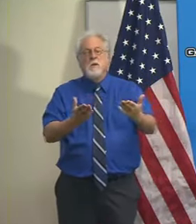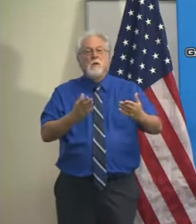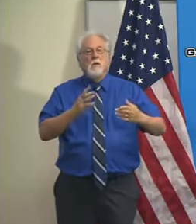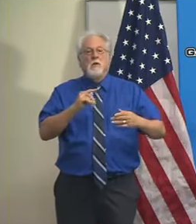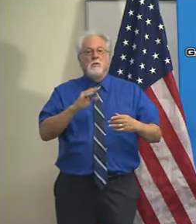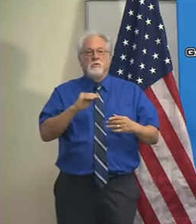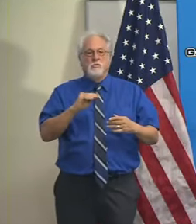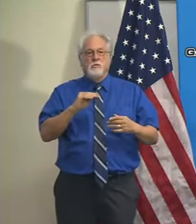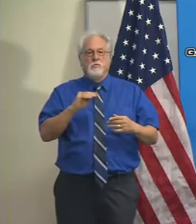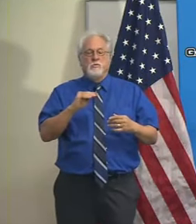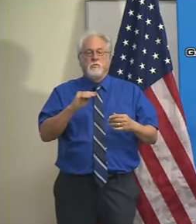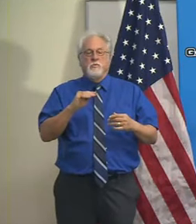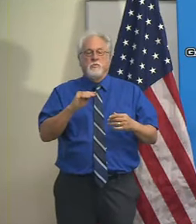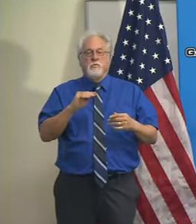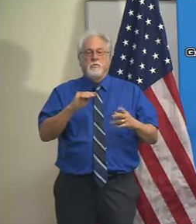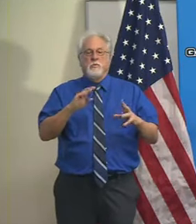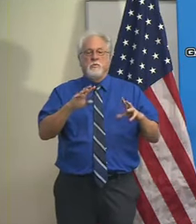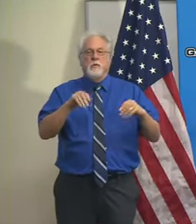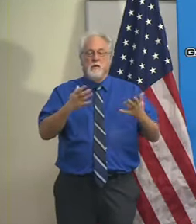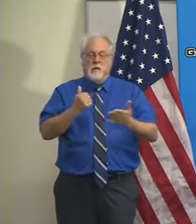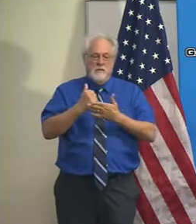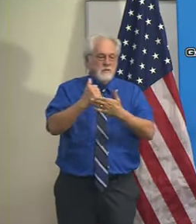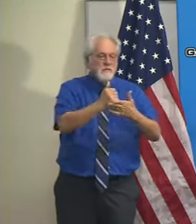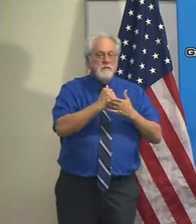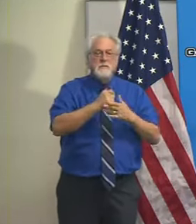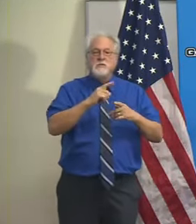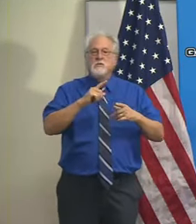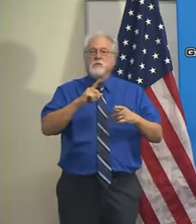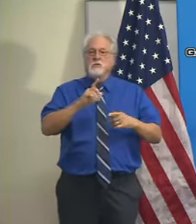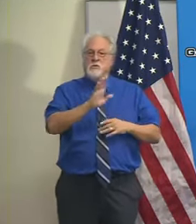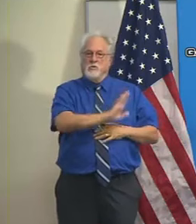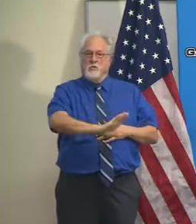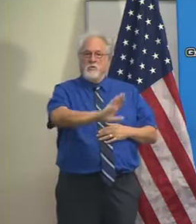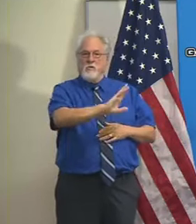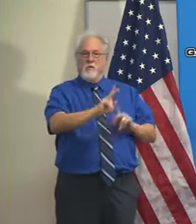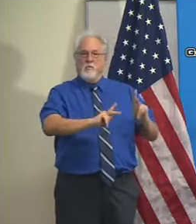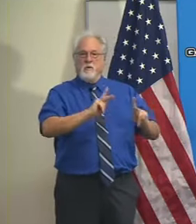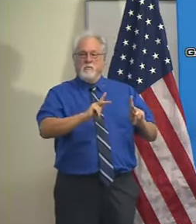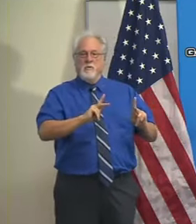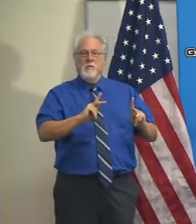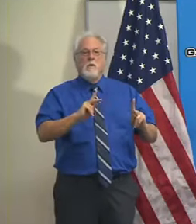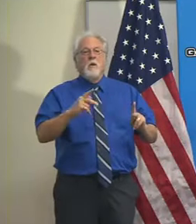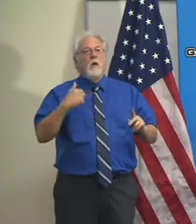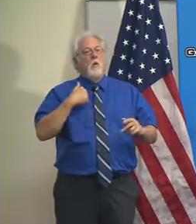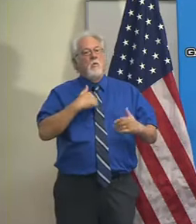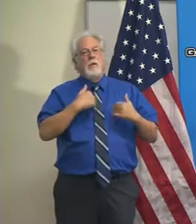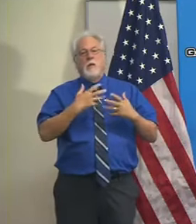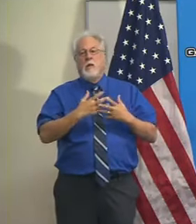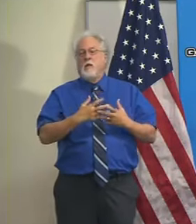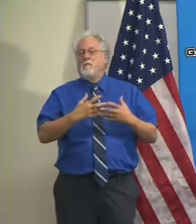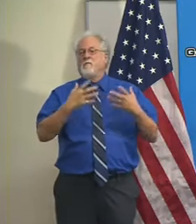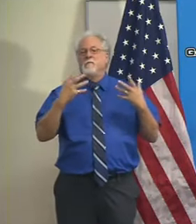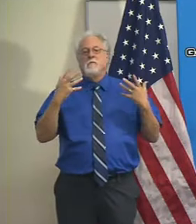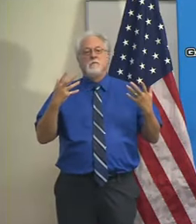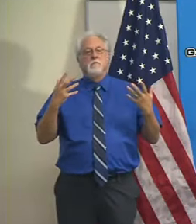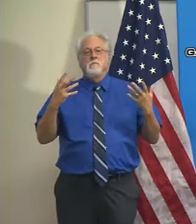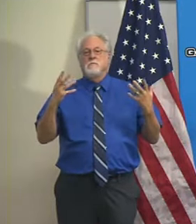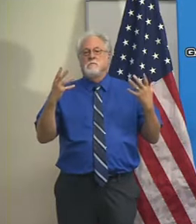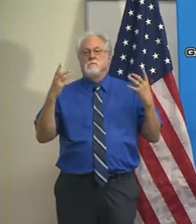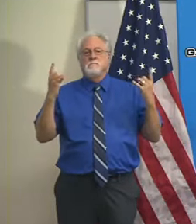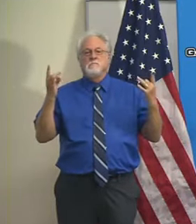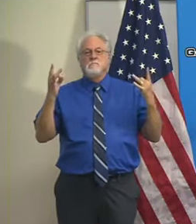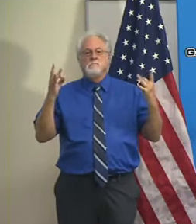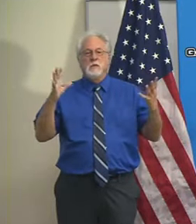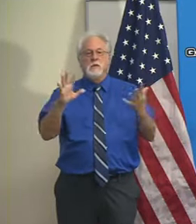order to to deliver assistance to their people. We've got tremendous damage and